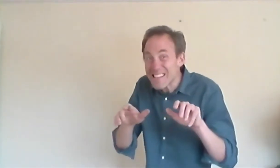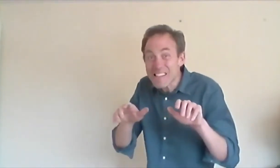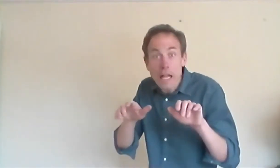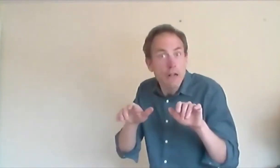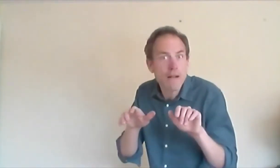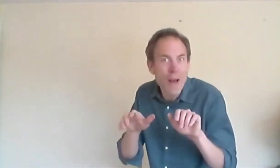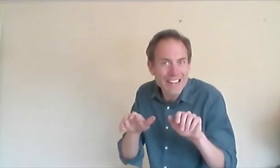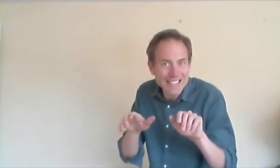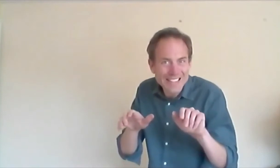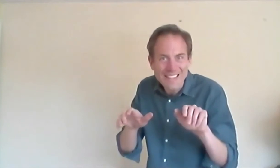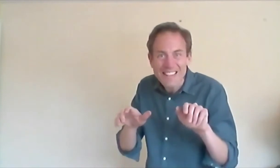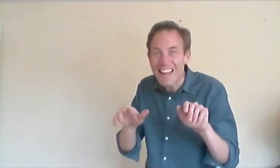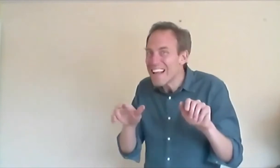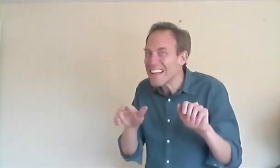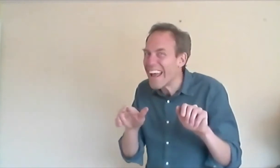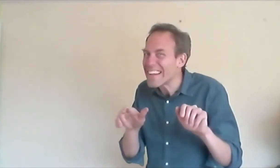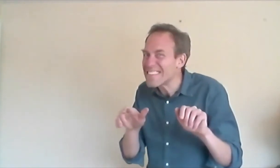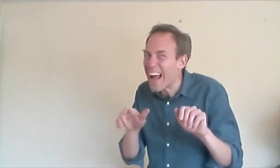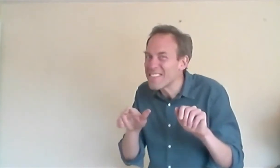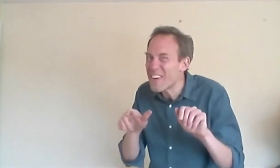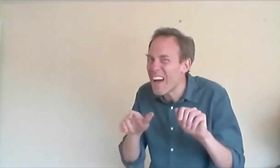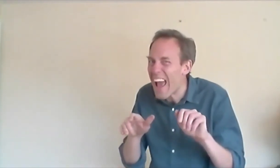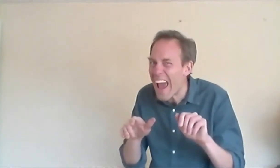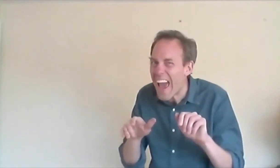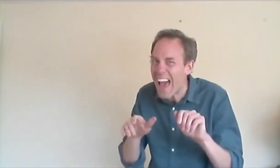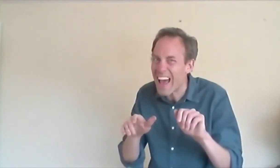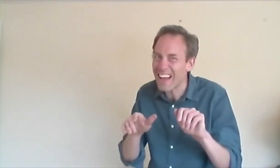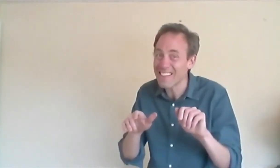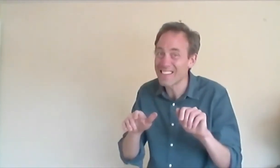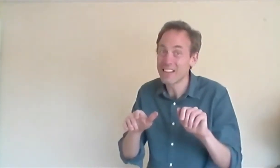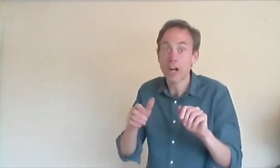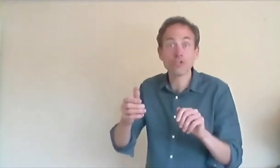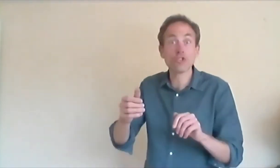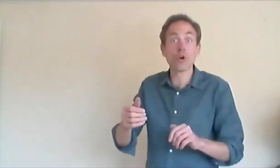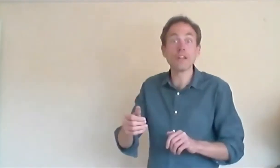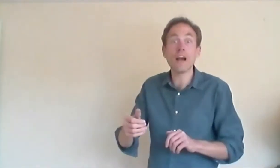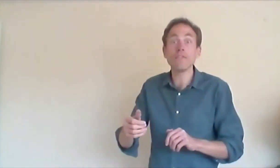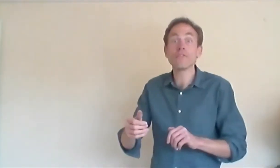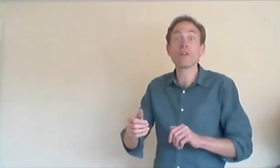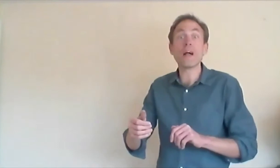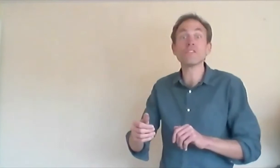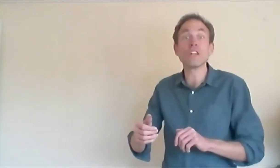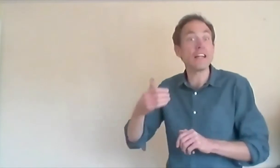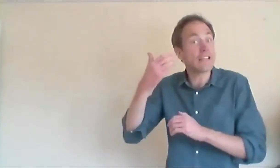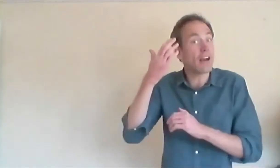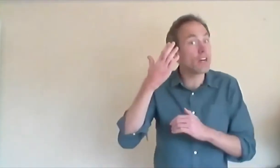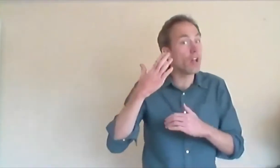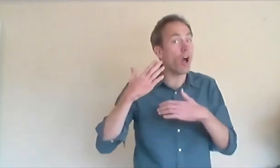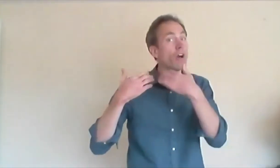Rapunzel, Rapunzel, let down your hair. And sure enough, Rapunzel let down her long,